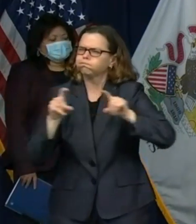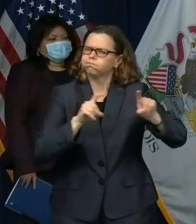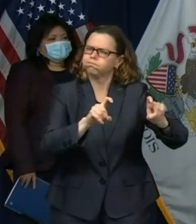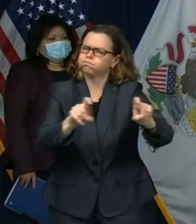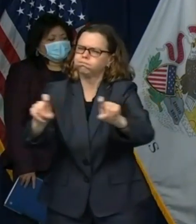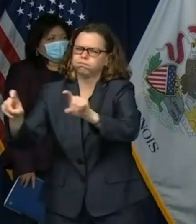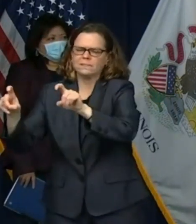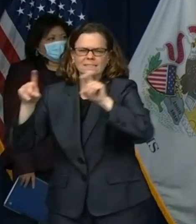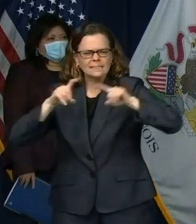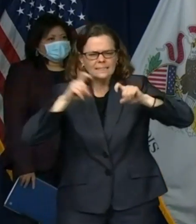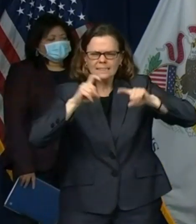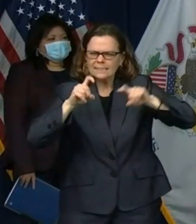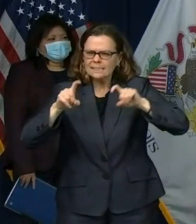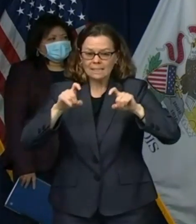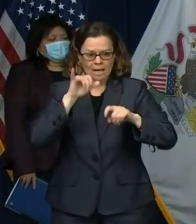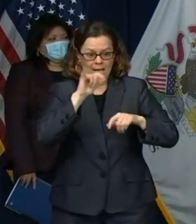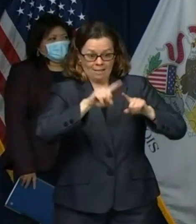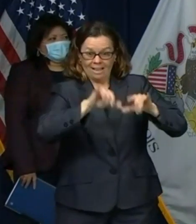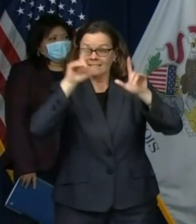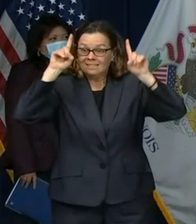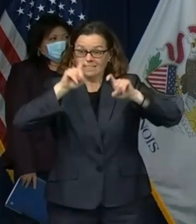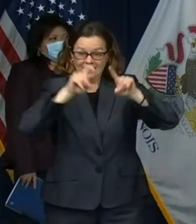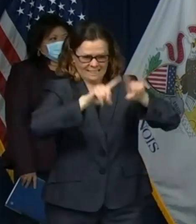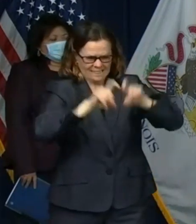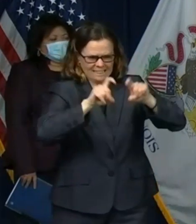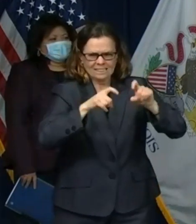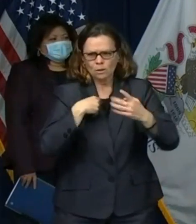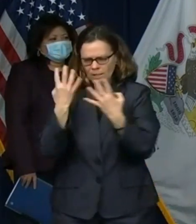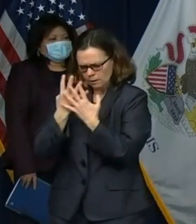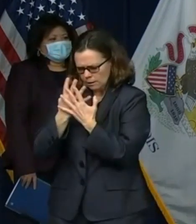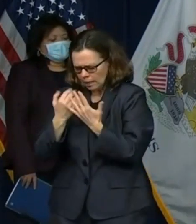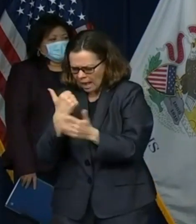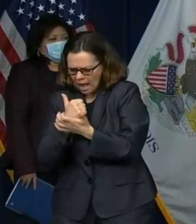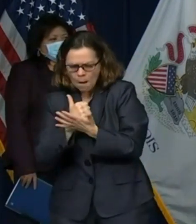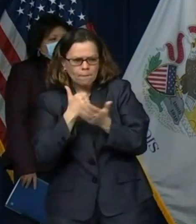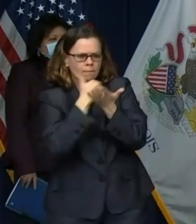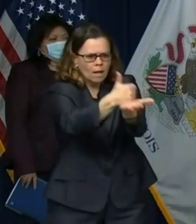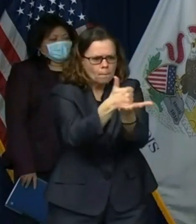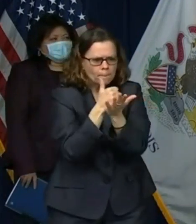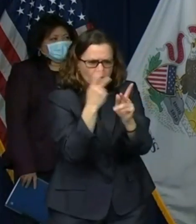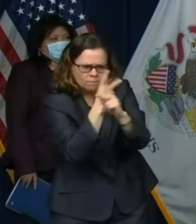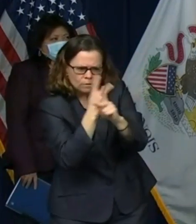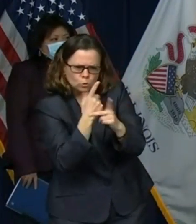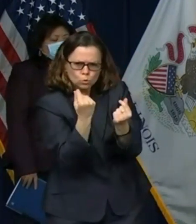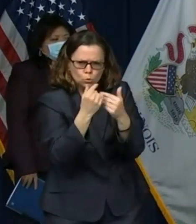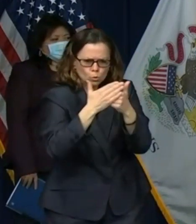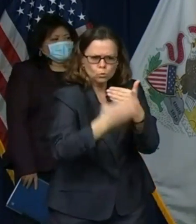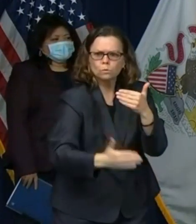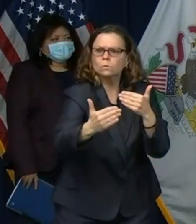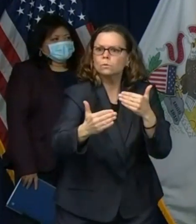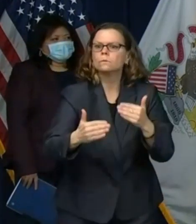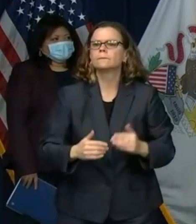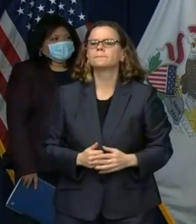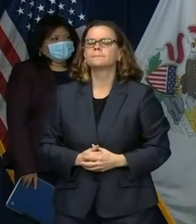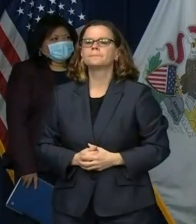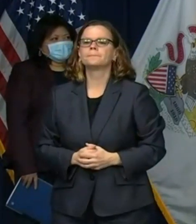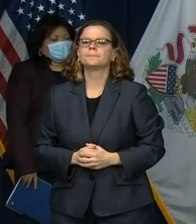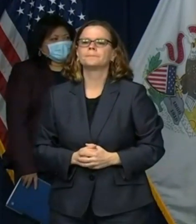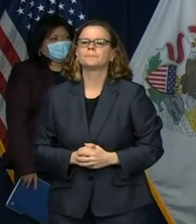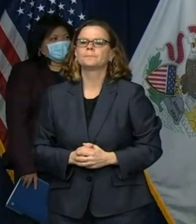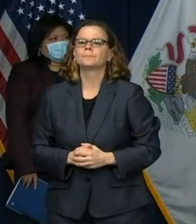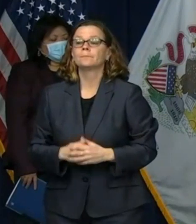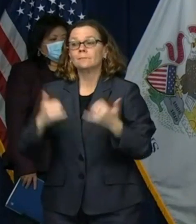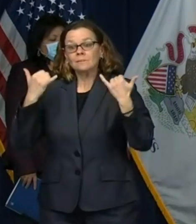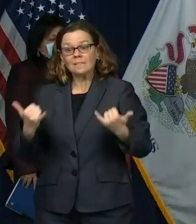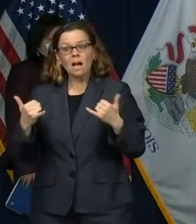decisions moving forward so for now let's continue to join together not literally of course and follow the